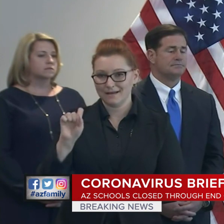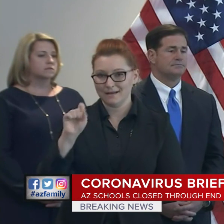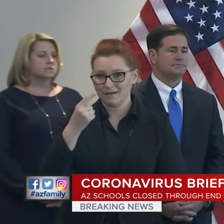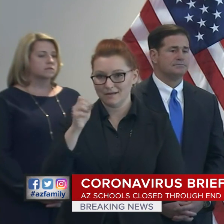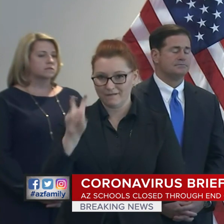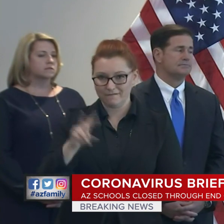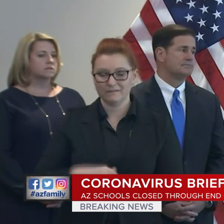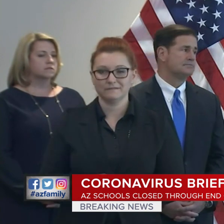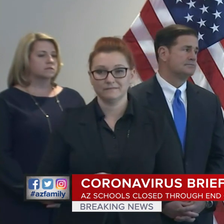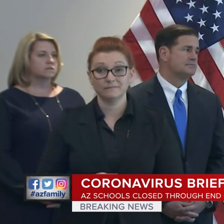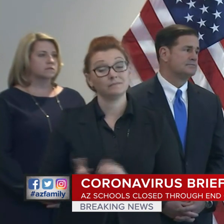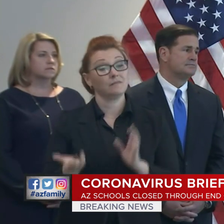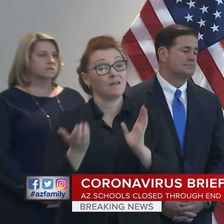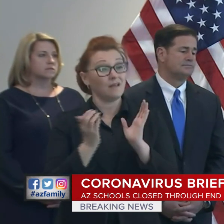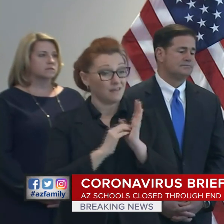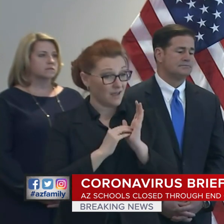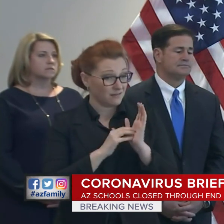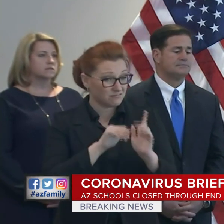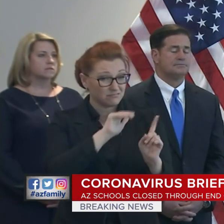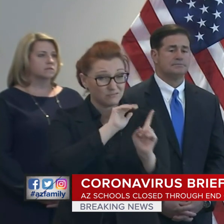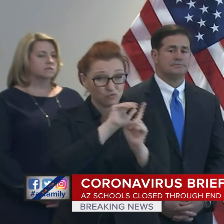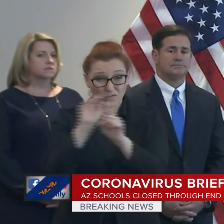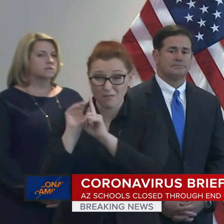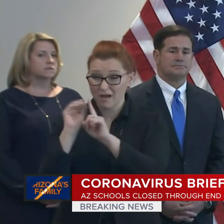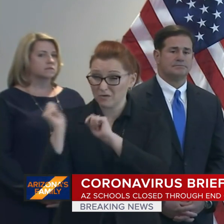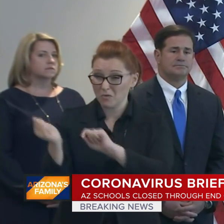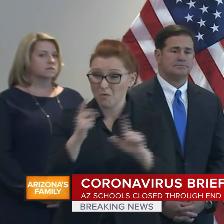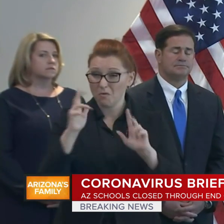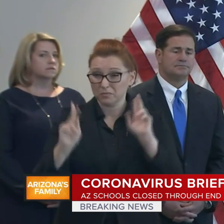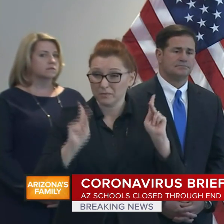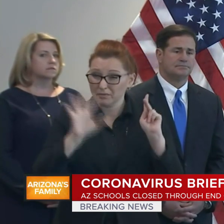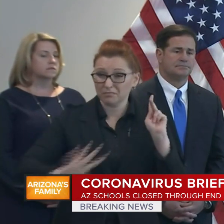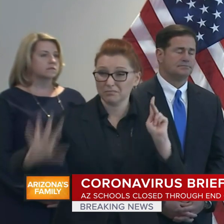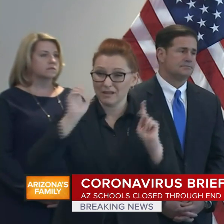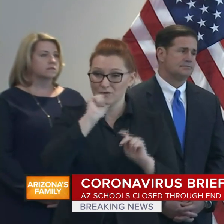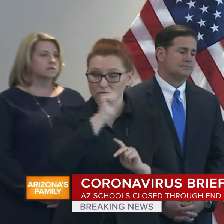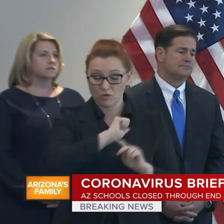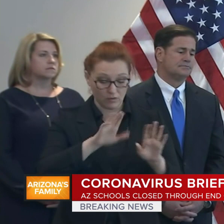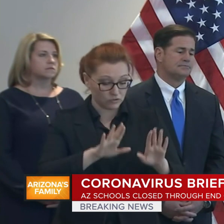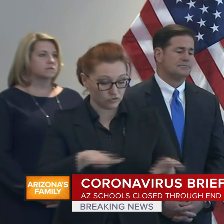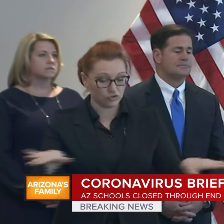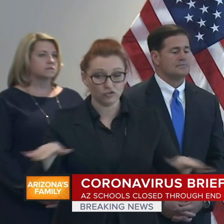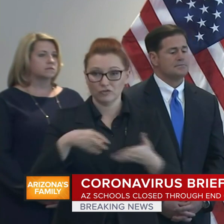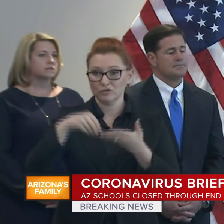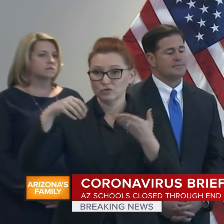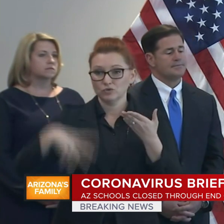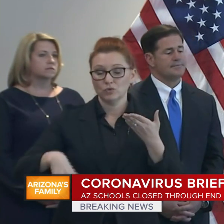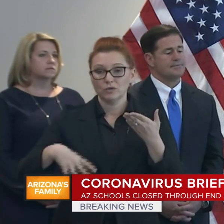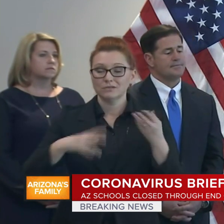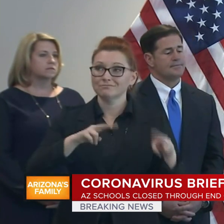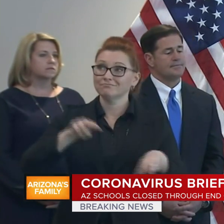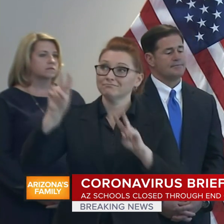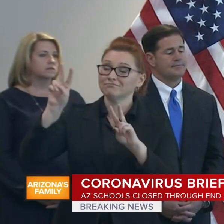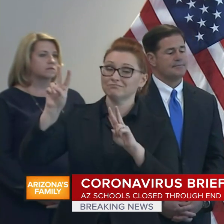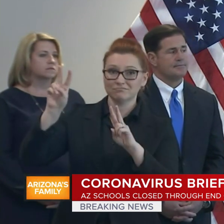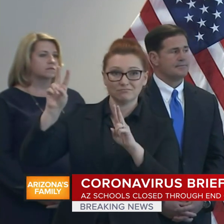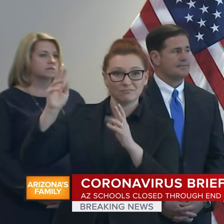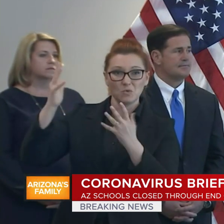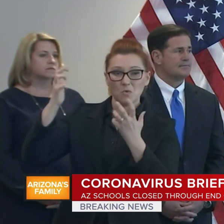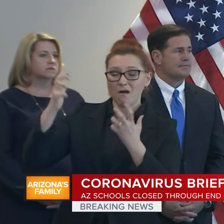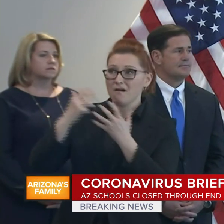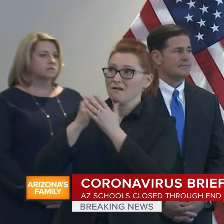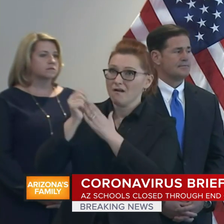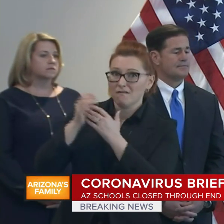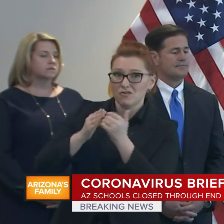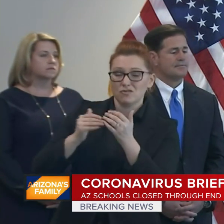I want to again remind all Arizonans that our children and students are looking to adults for comfort and